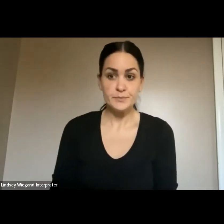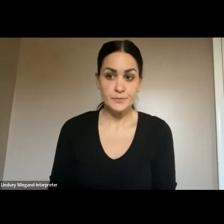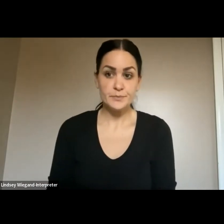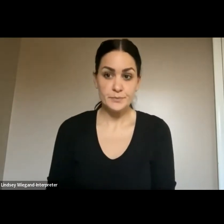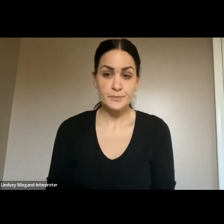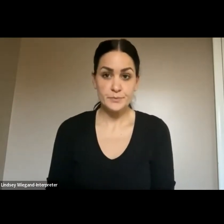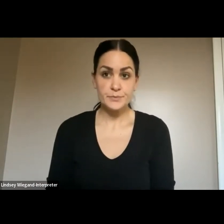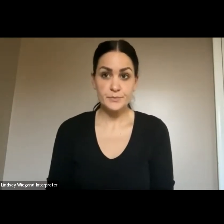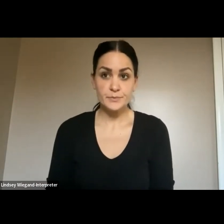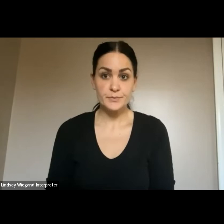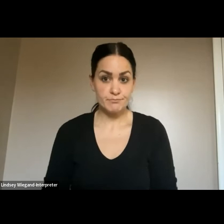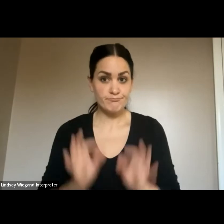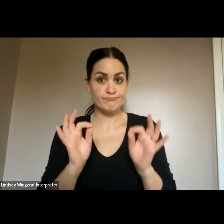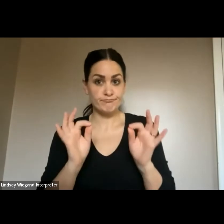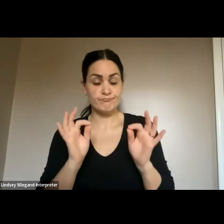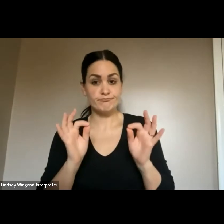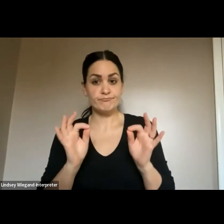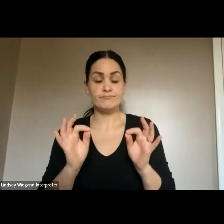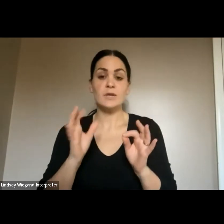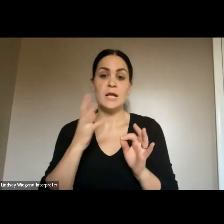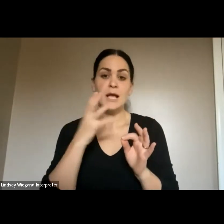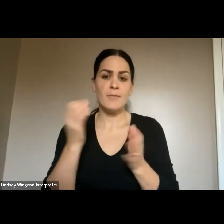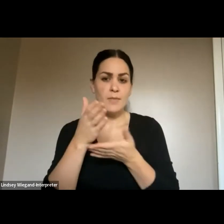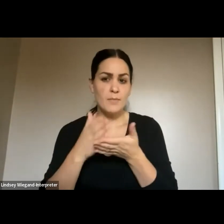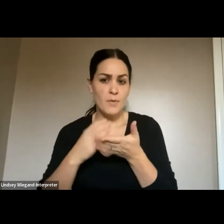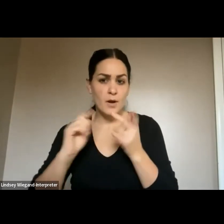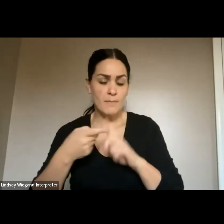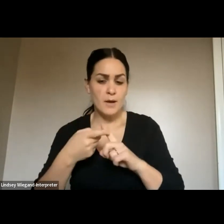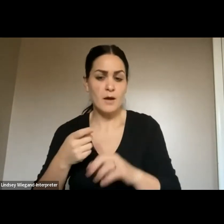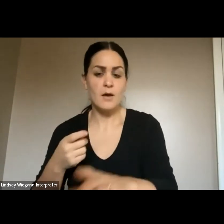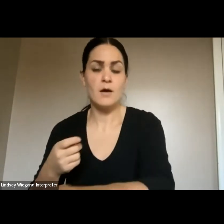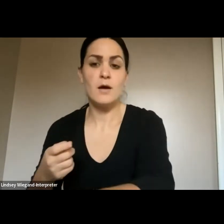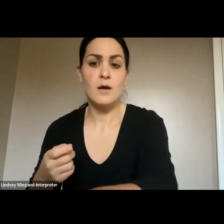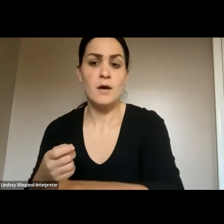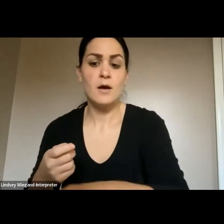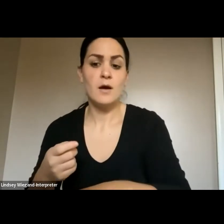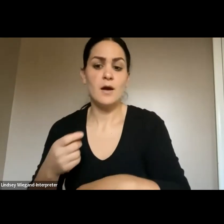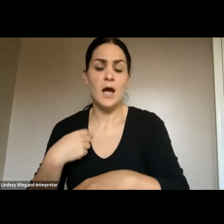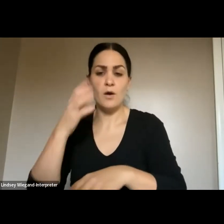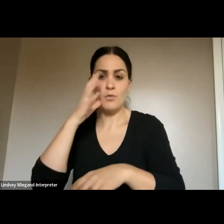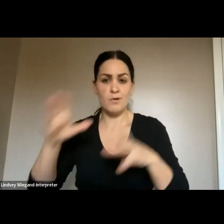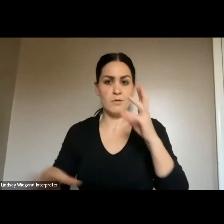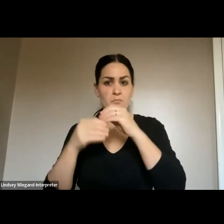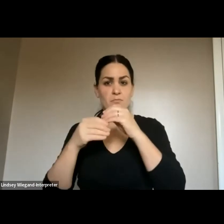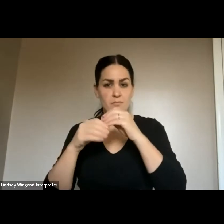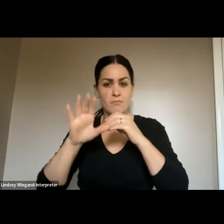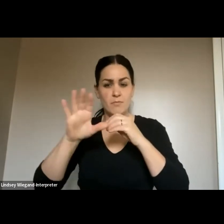Very, very good. And, and, and the part about, let me answer your other one. Cause I heard you throw the word trans dev out there.